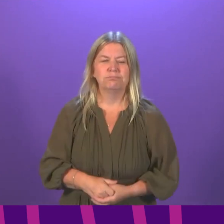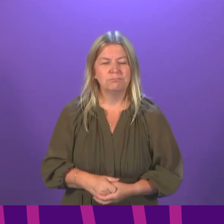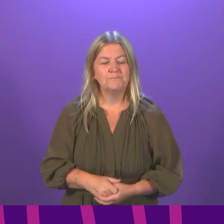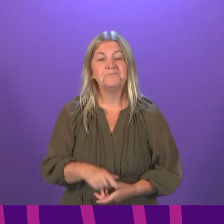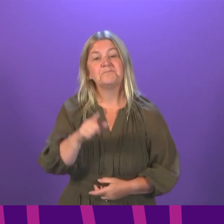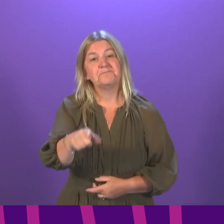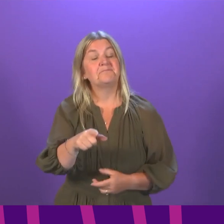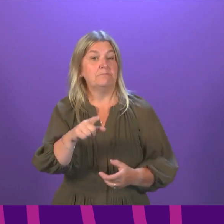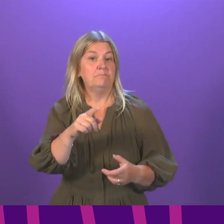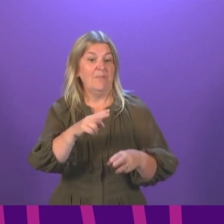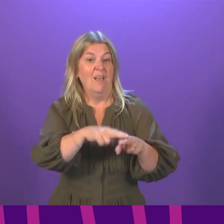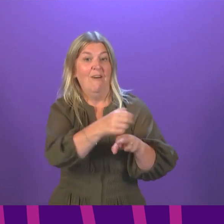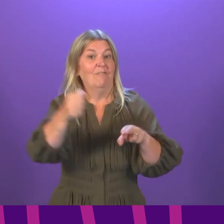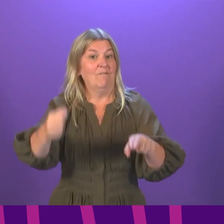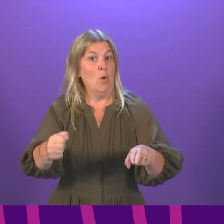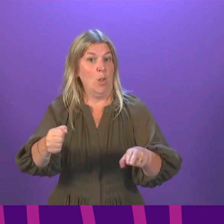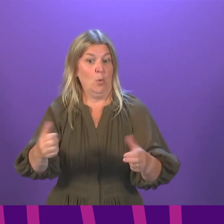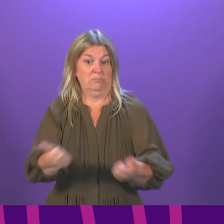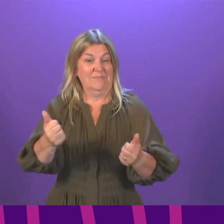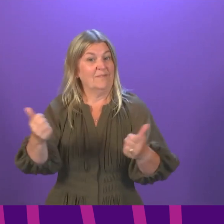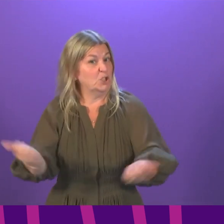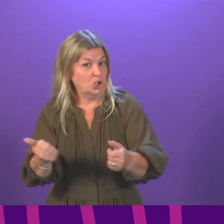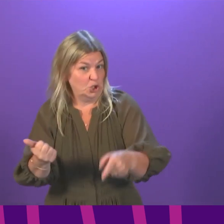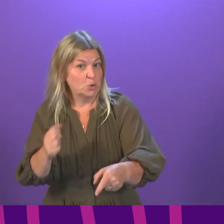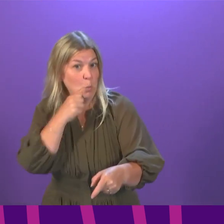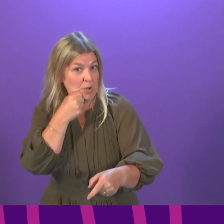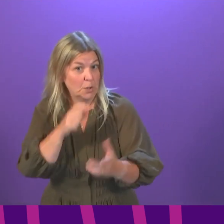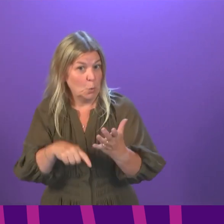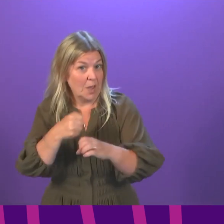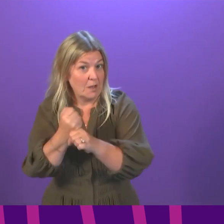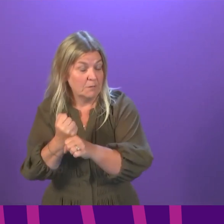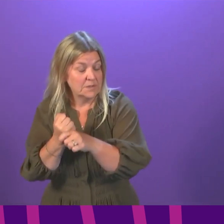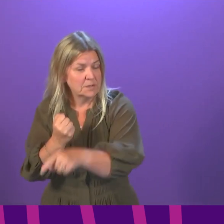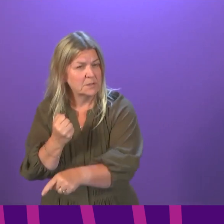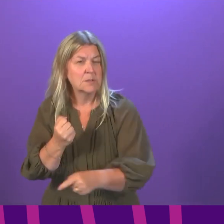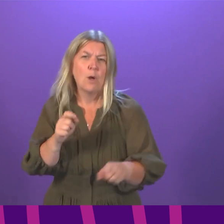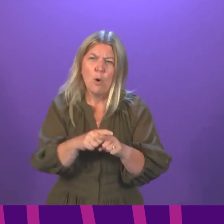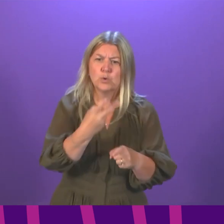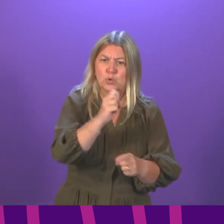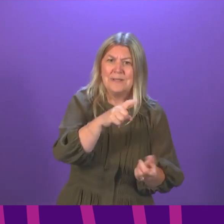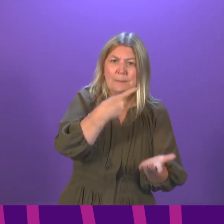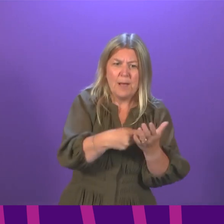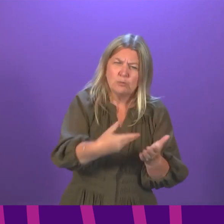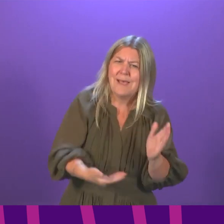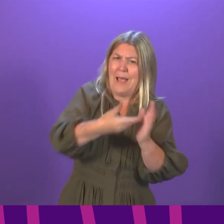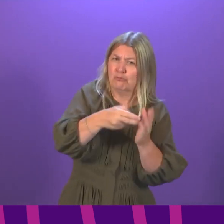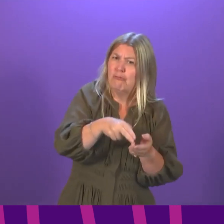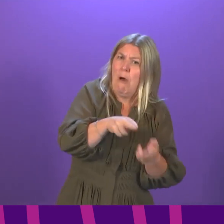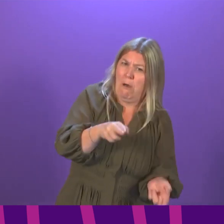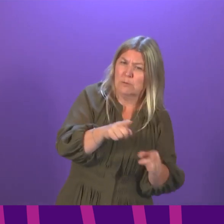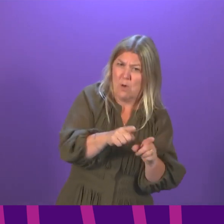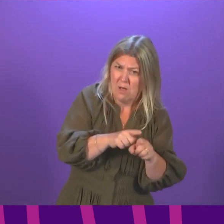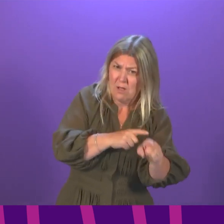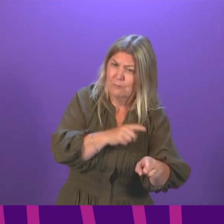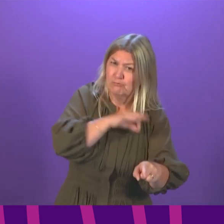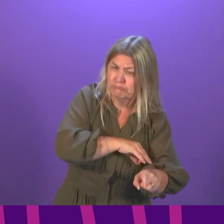end the furlough scheme and the £20 uplift in universal credit. Does the First Minister agree with me that this will be a disaster for businesses and